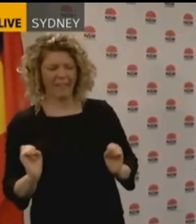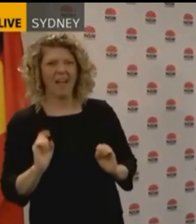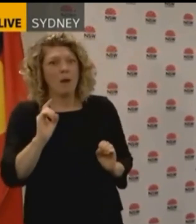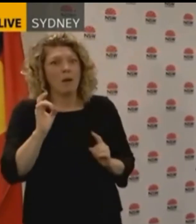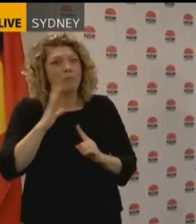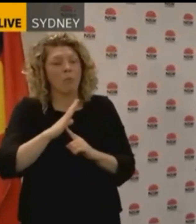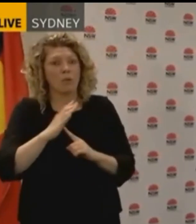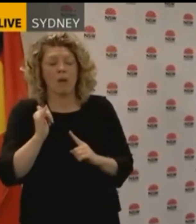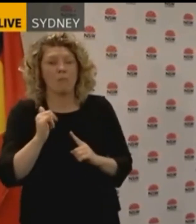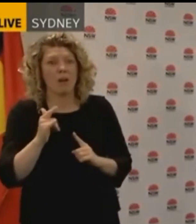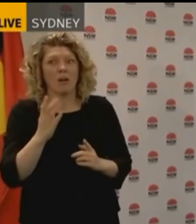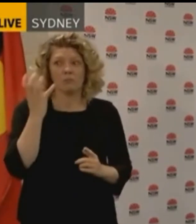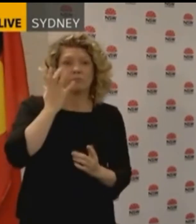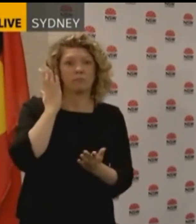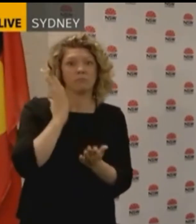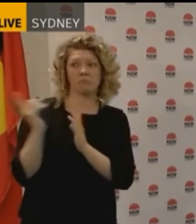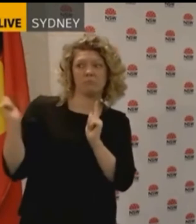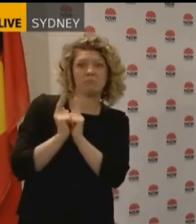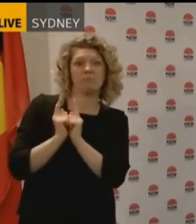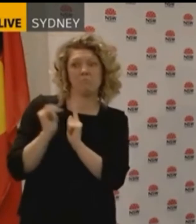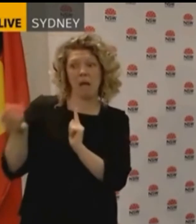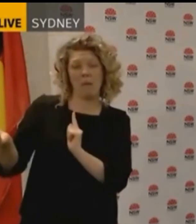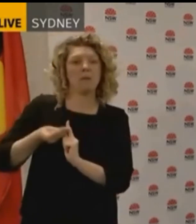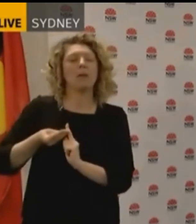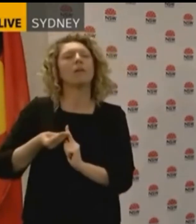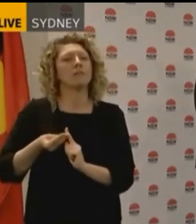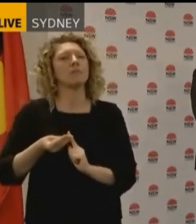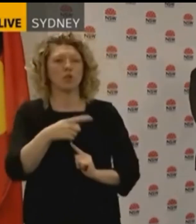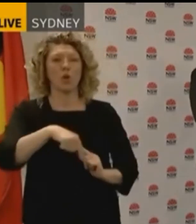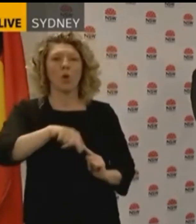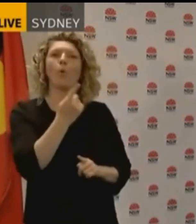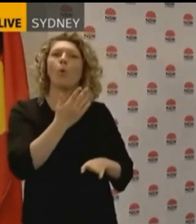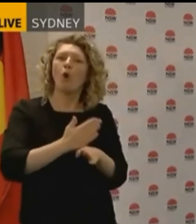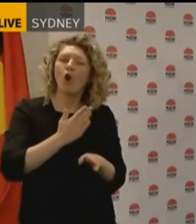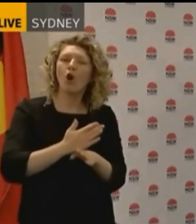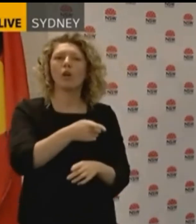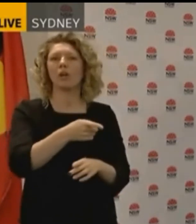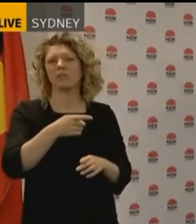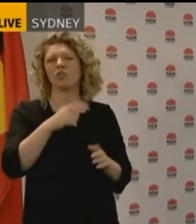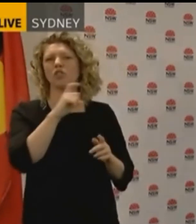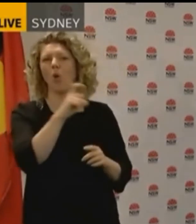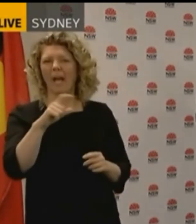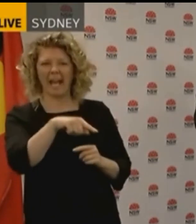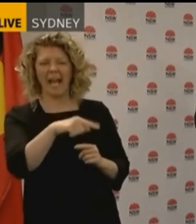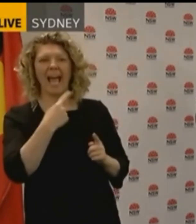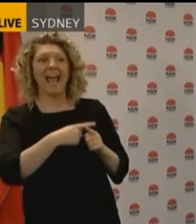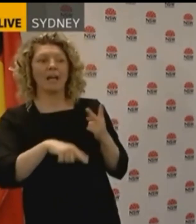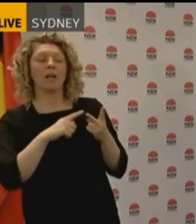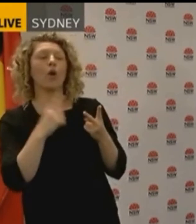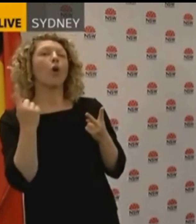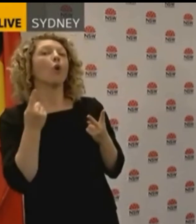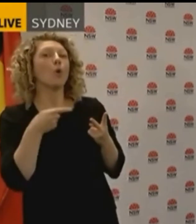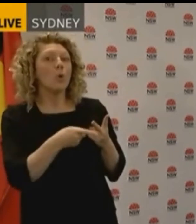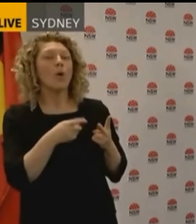I do thank the staff and the families at that Child Care Centre but we will be reaching out and having further discussions